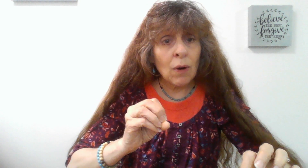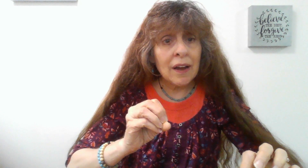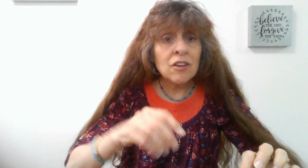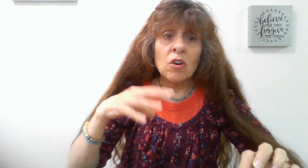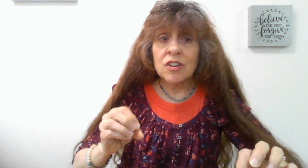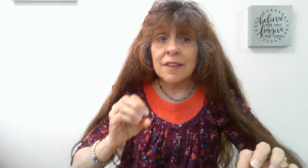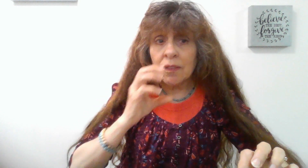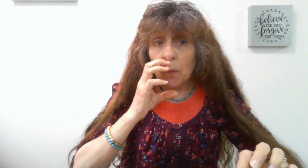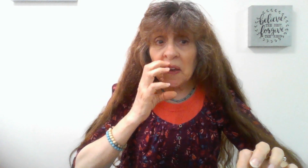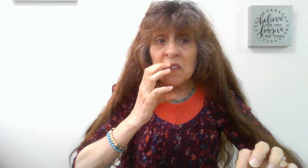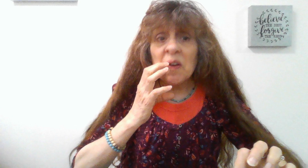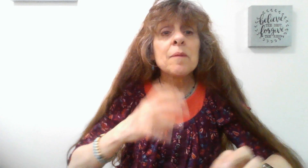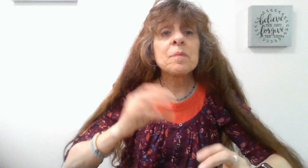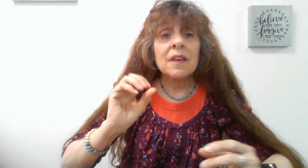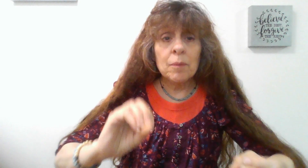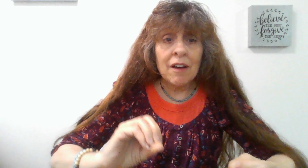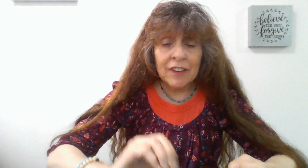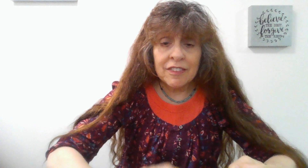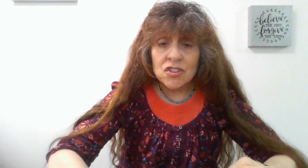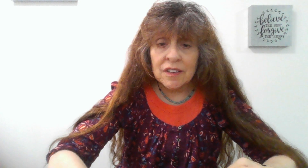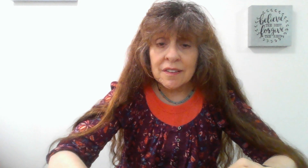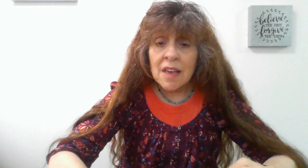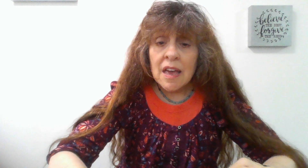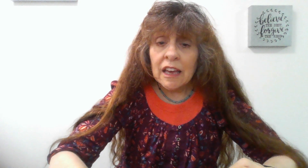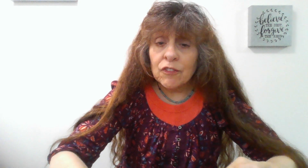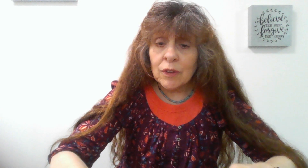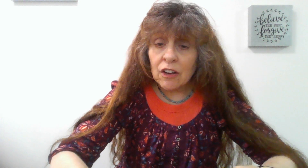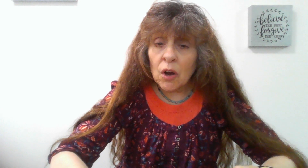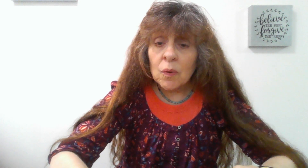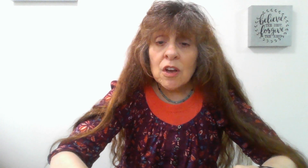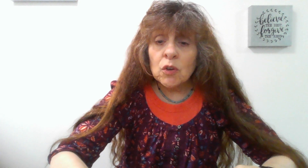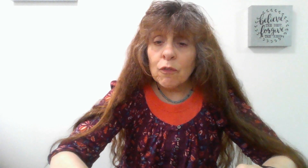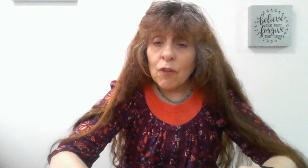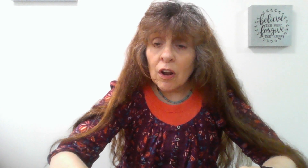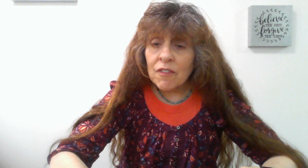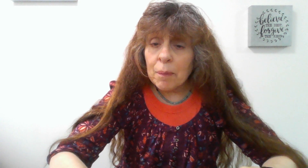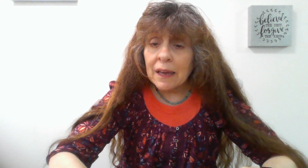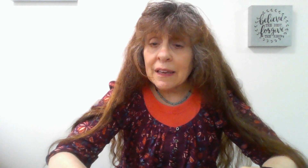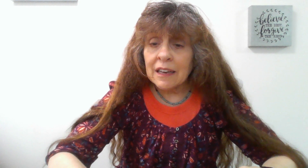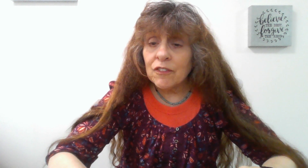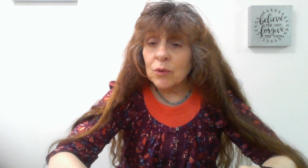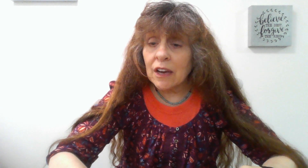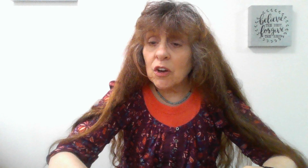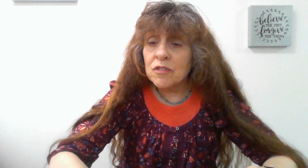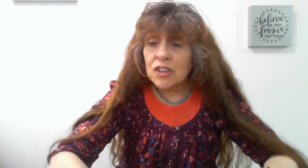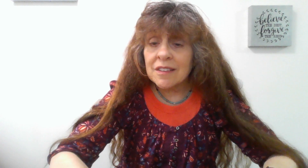ride or just like the wave, have faith in Jesus. If you let go, you'll fall off the bike. And if you let go of Jesus,